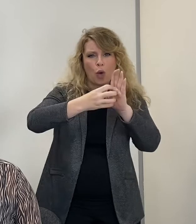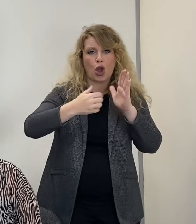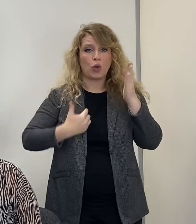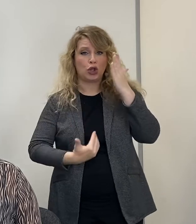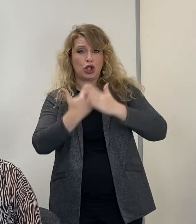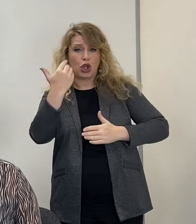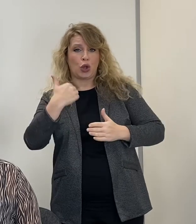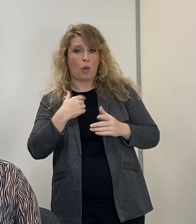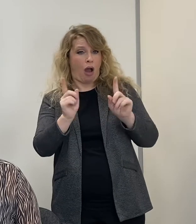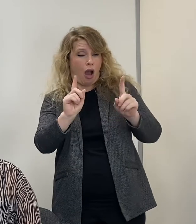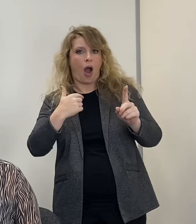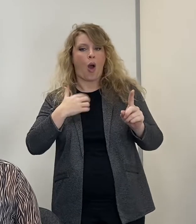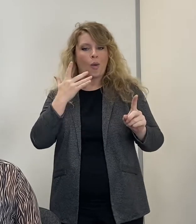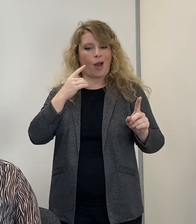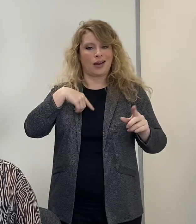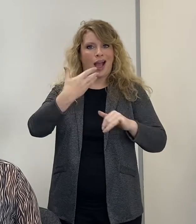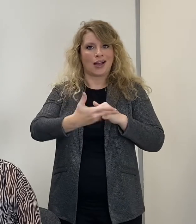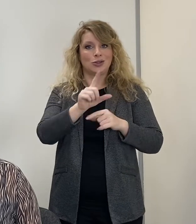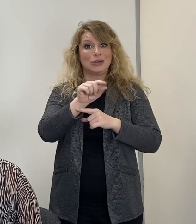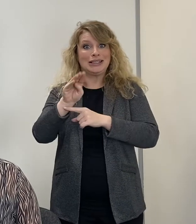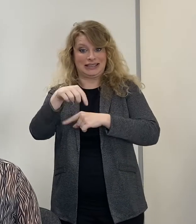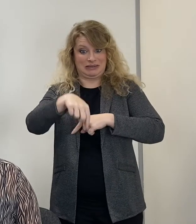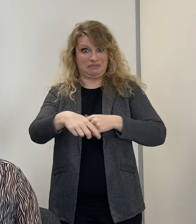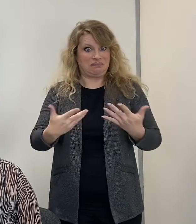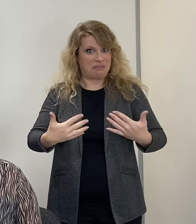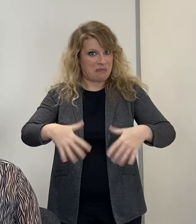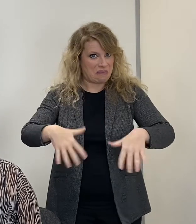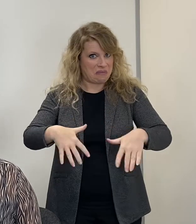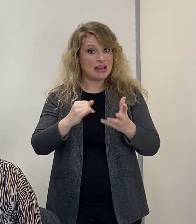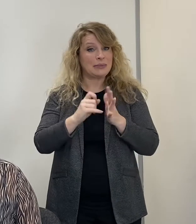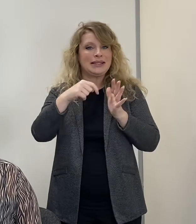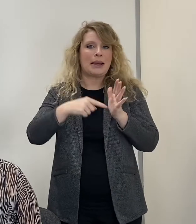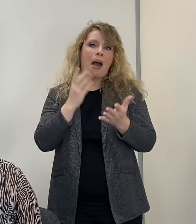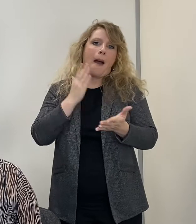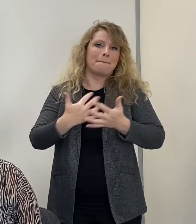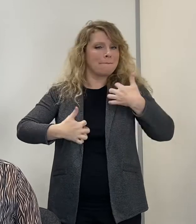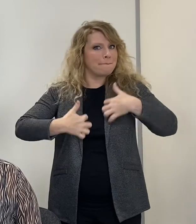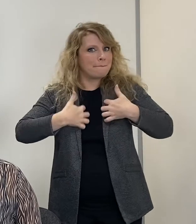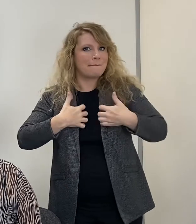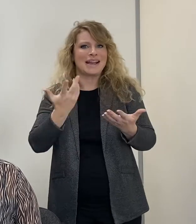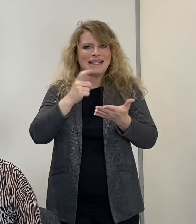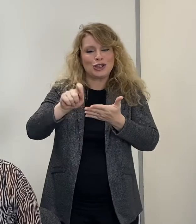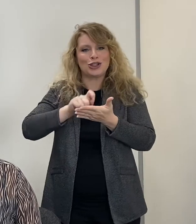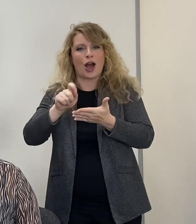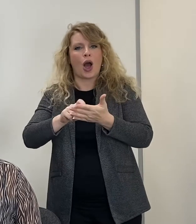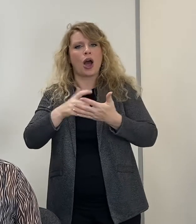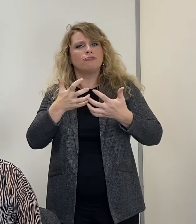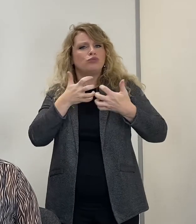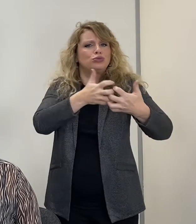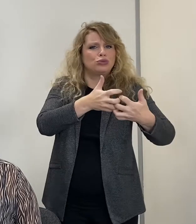completed by the end of 2019. In September, we were excited to launch the signature loyalty programme.